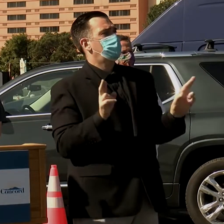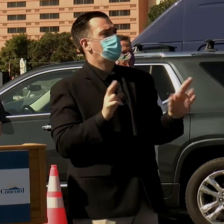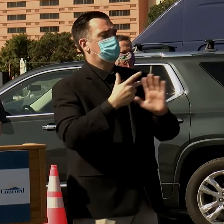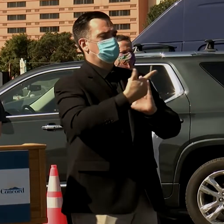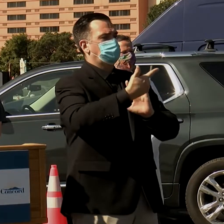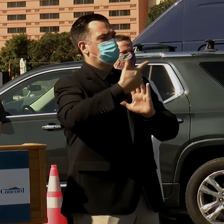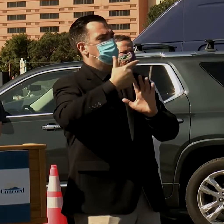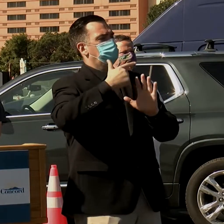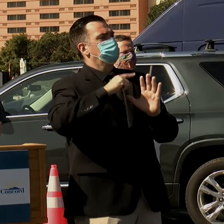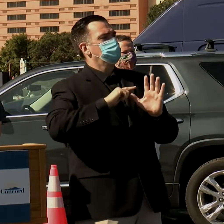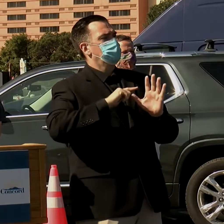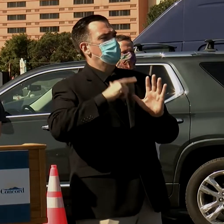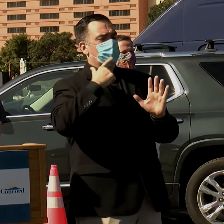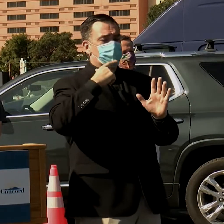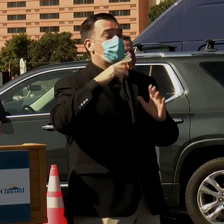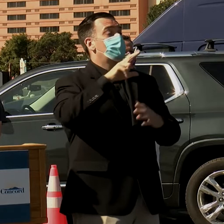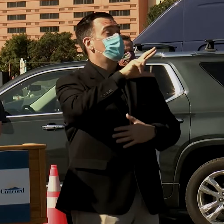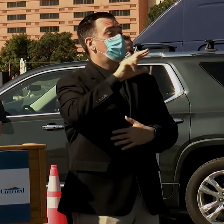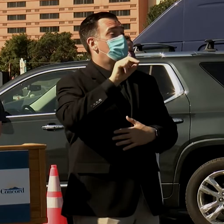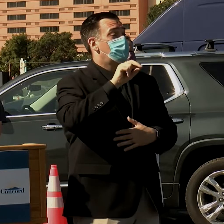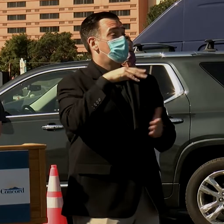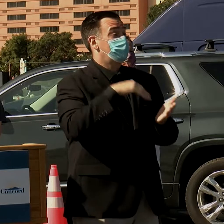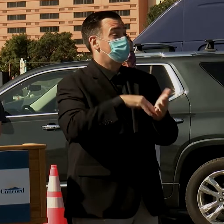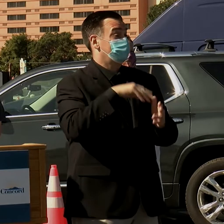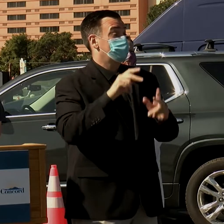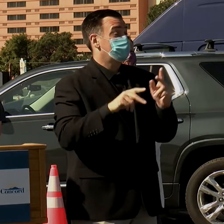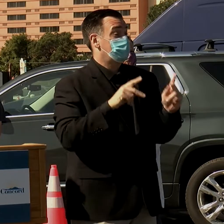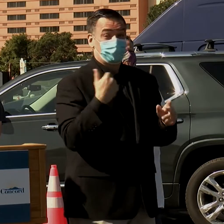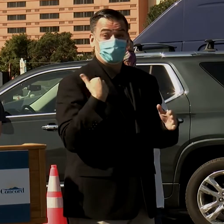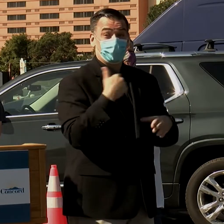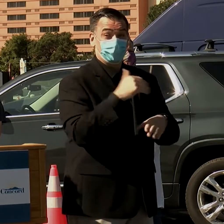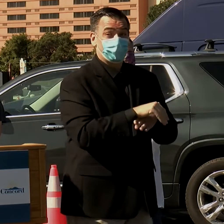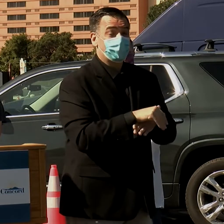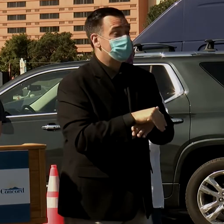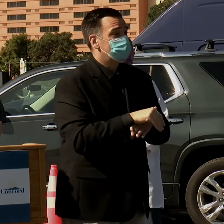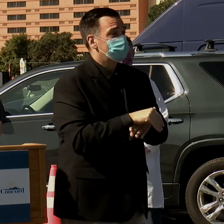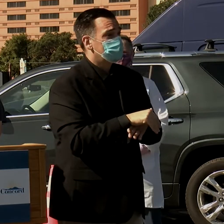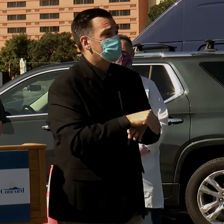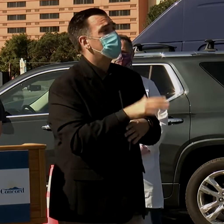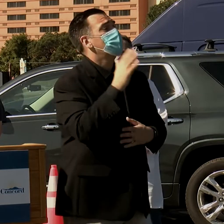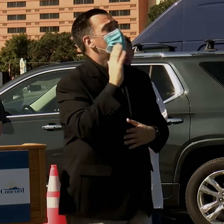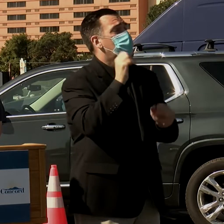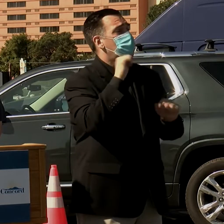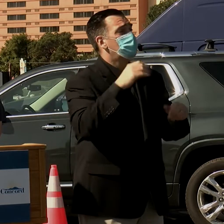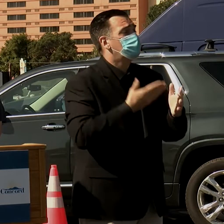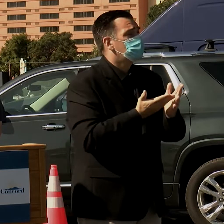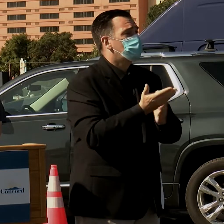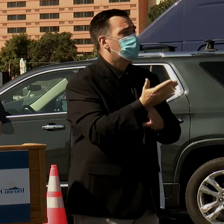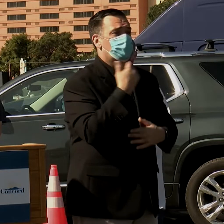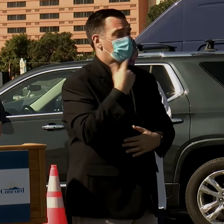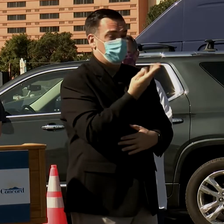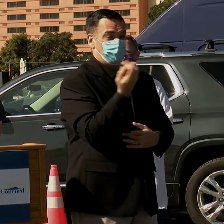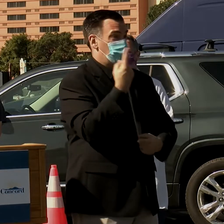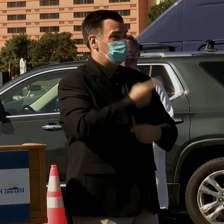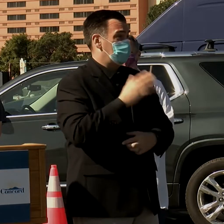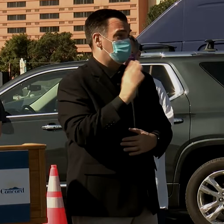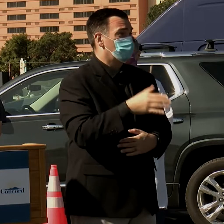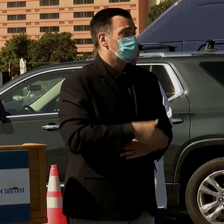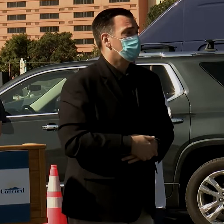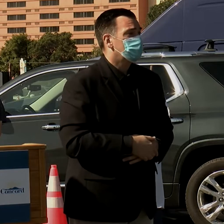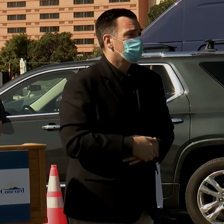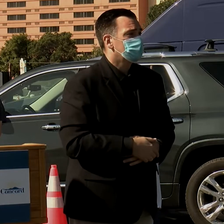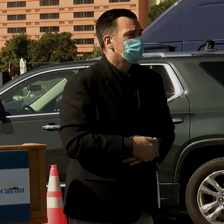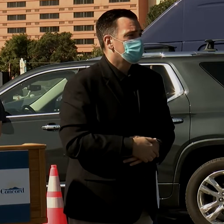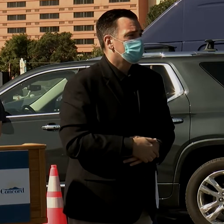we've been able to turn that over. So 30,000 people last night, we'll be able to get through that just in a couple days of,